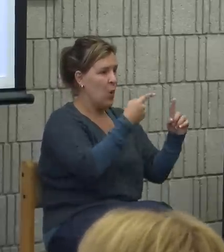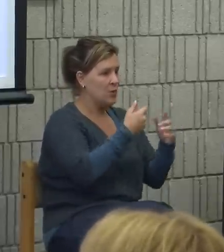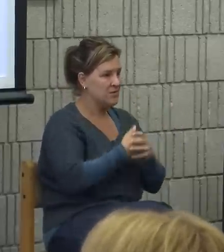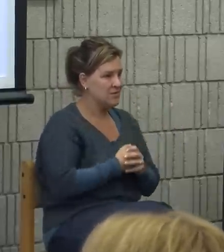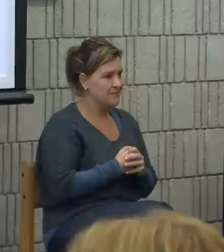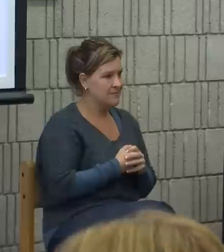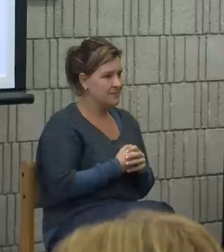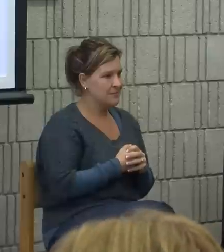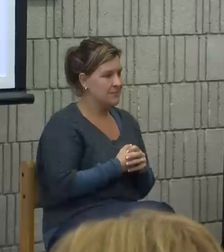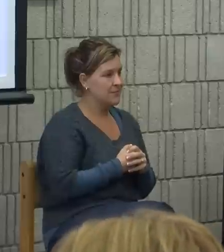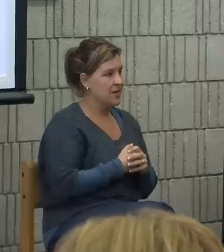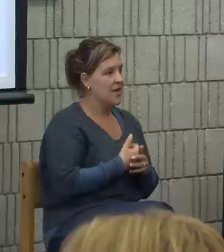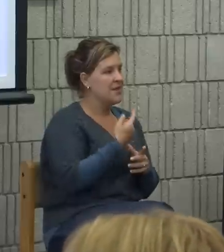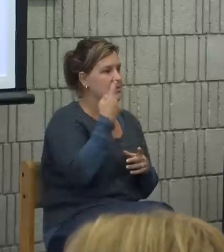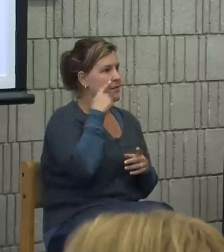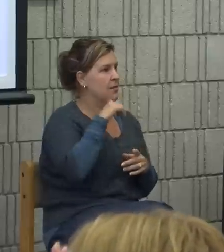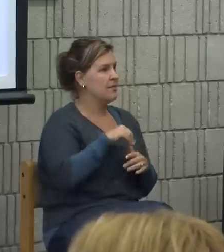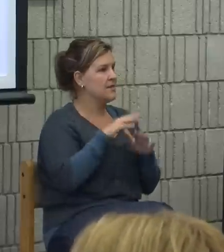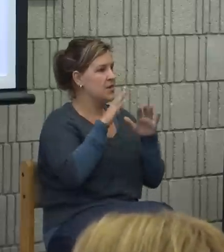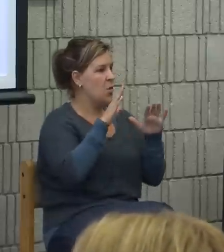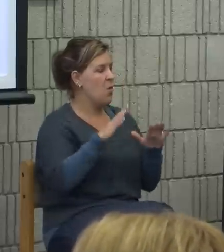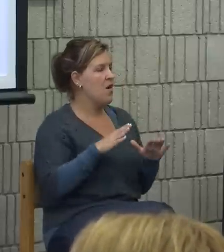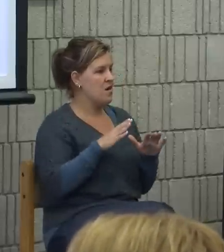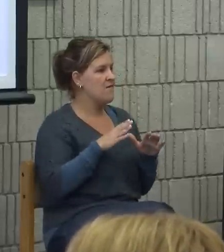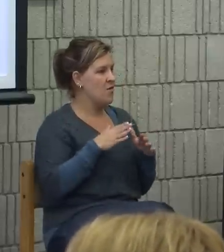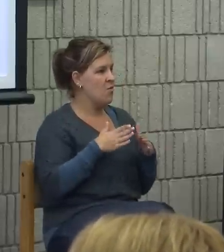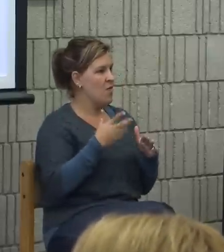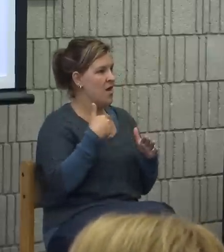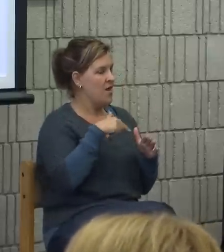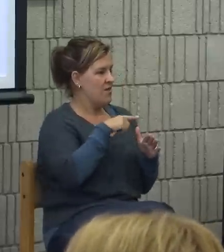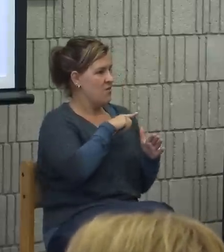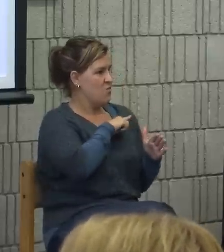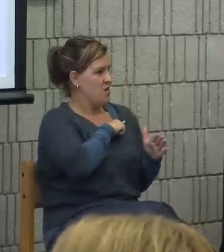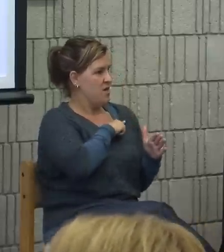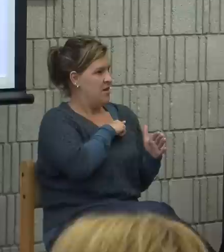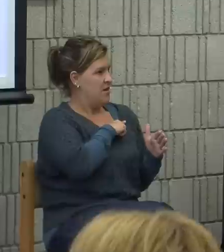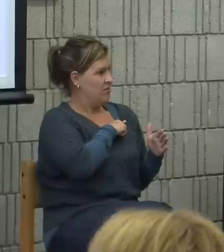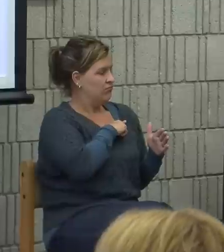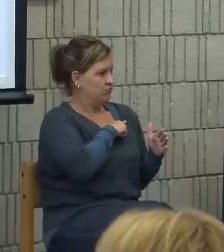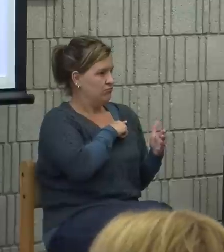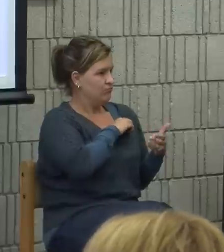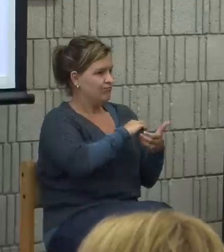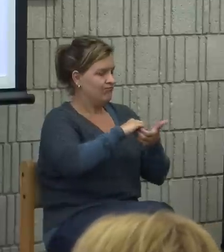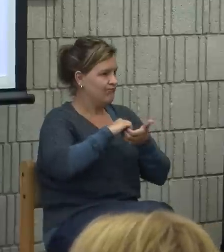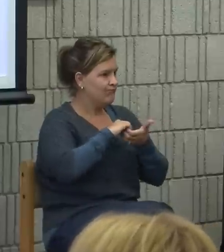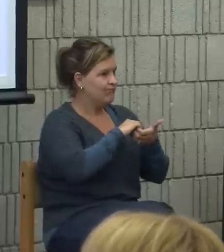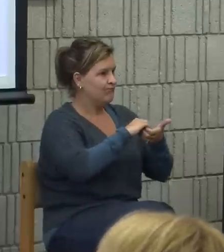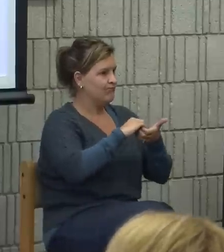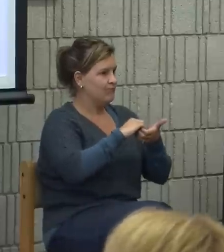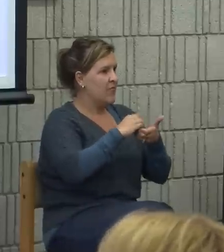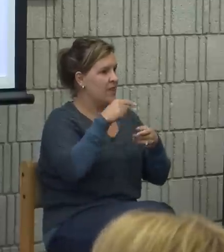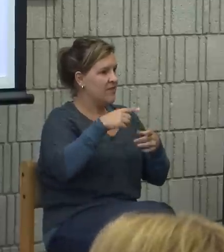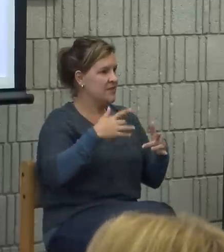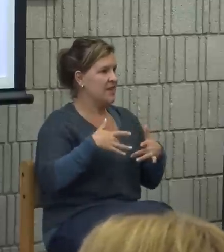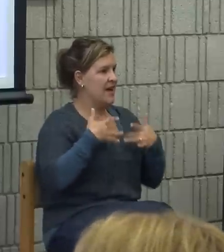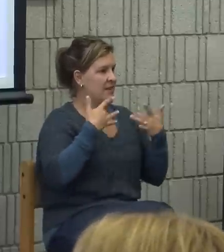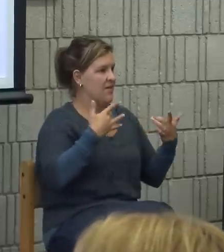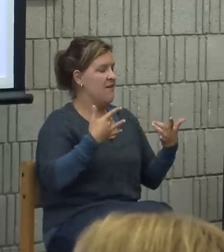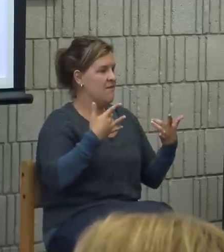And so I think that's a wonderful two-way street that events like this help to bring about. And as I thought about that, and I